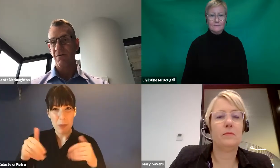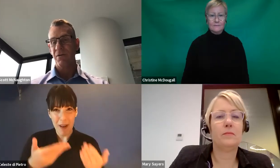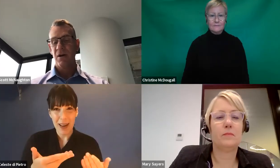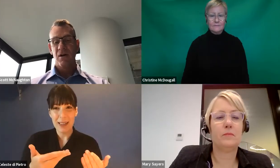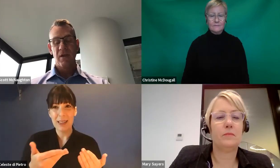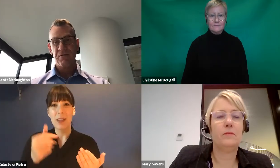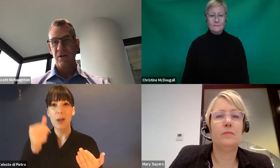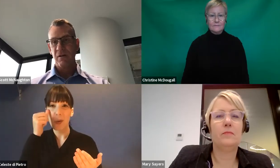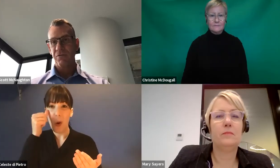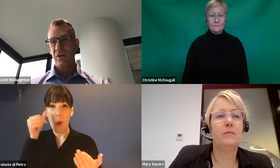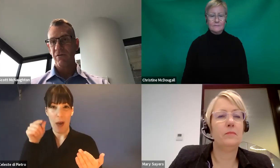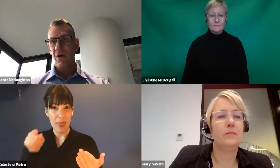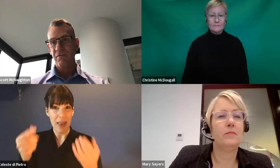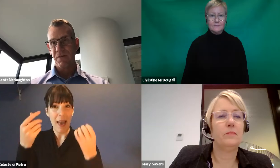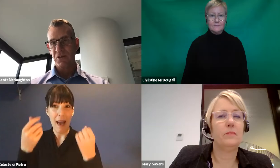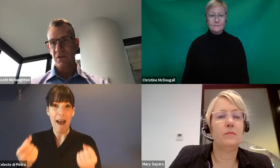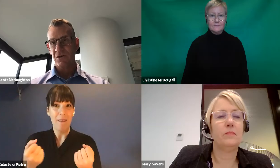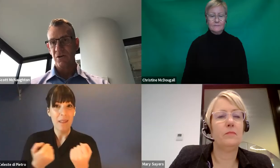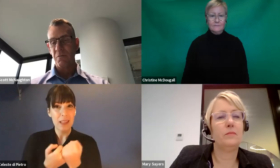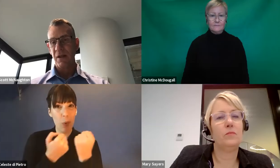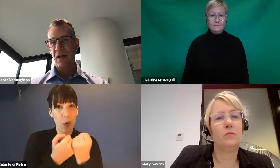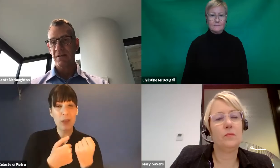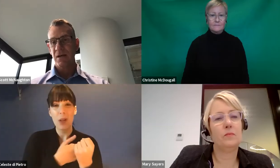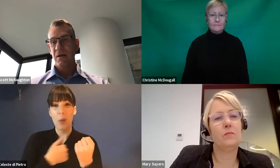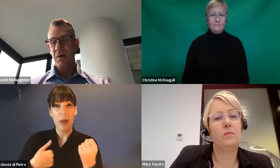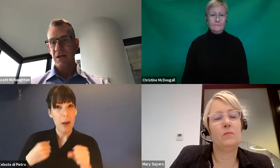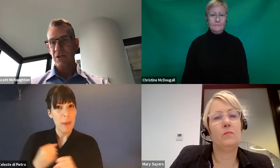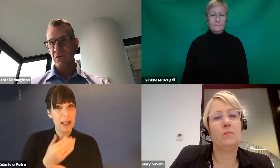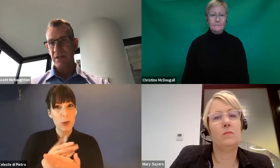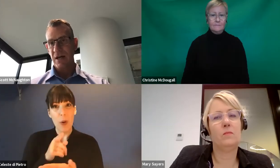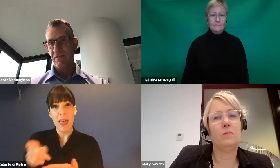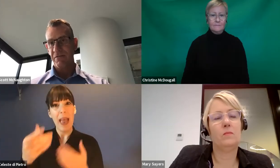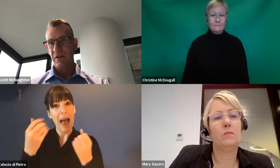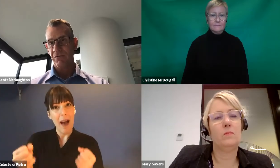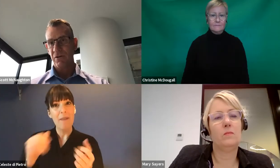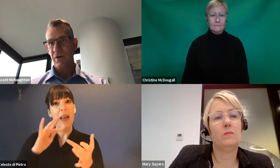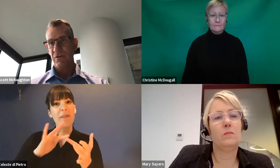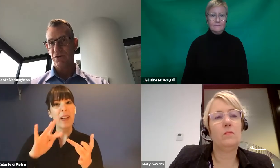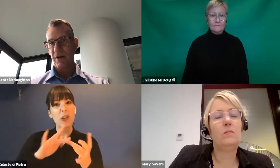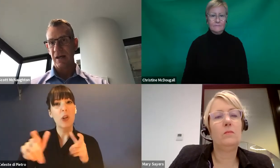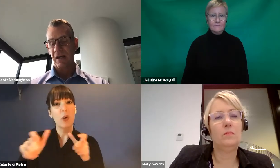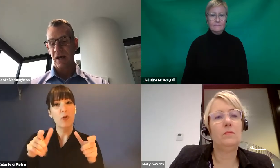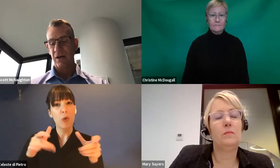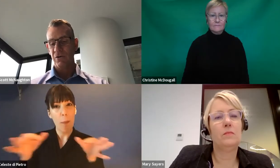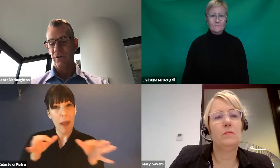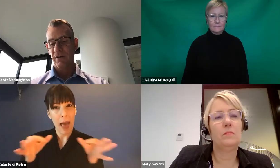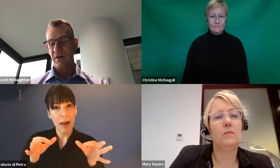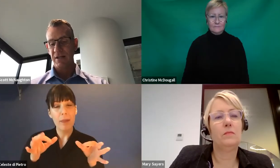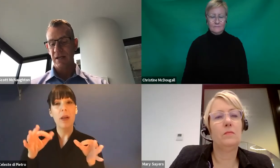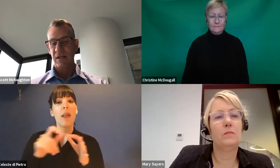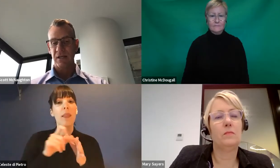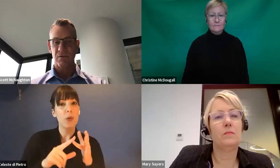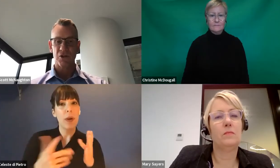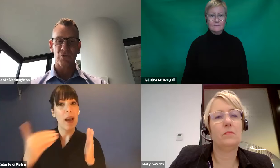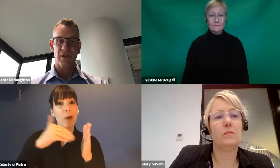of Health. They're following through their own infection control plans, making sure their staff are following through their own training and got all the